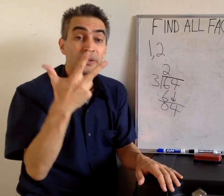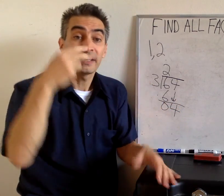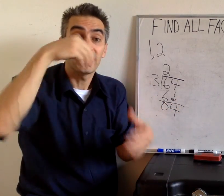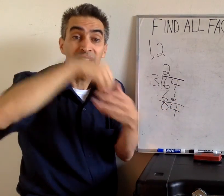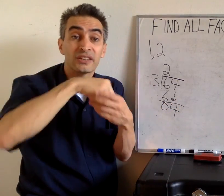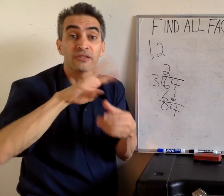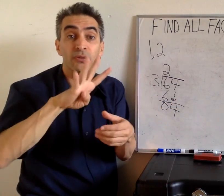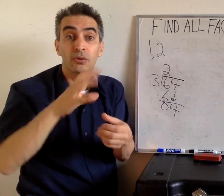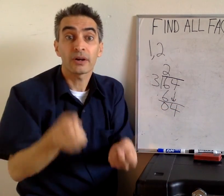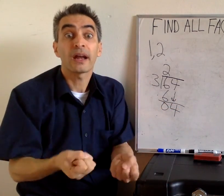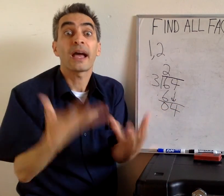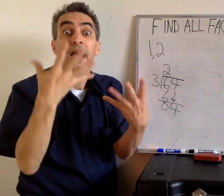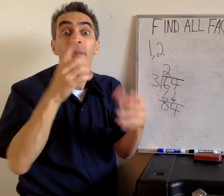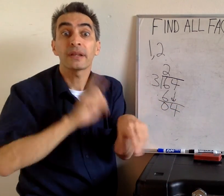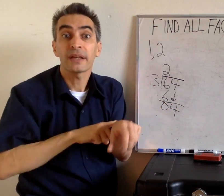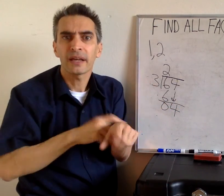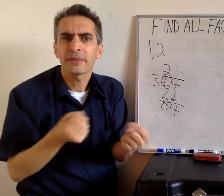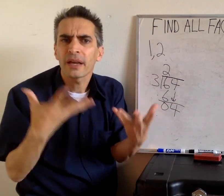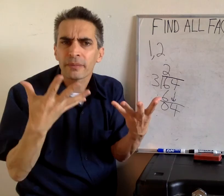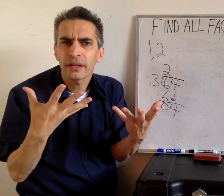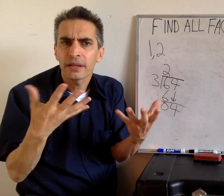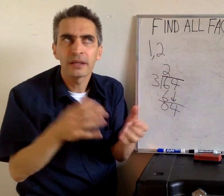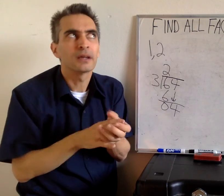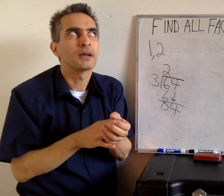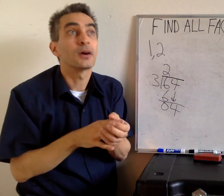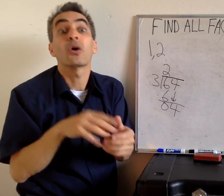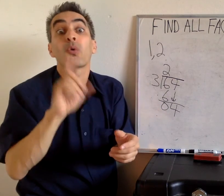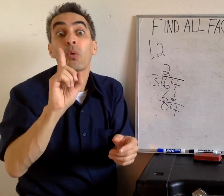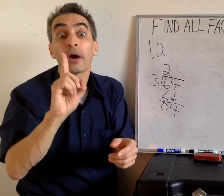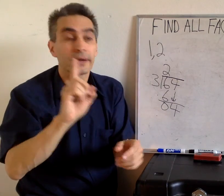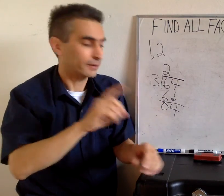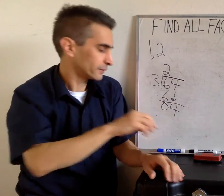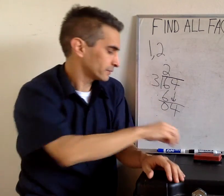And then 3 goes into 4. How many times is that? Oh, 1 time.